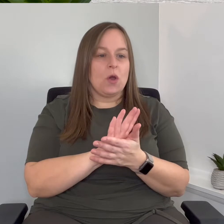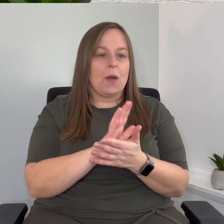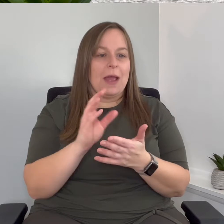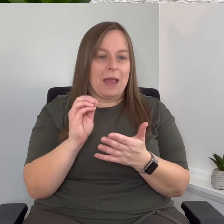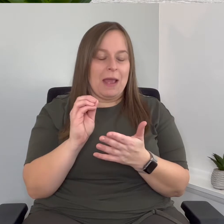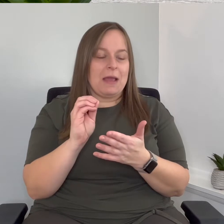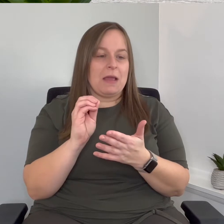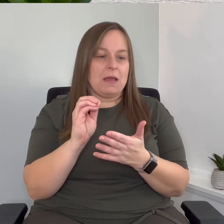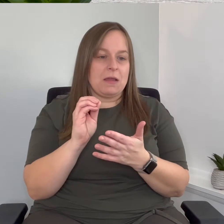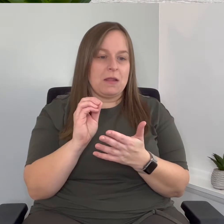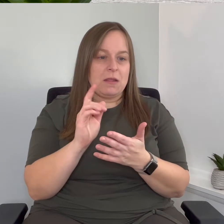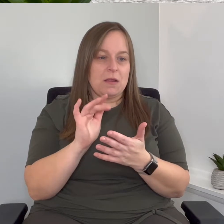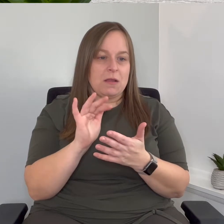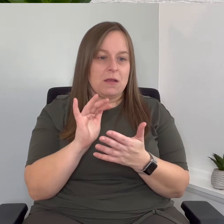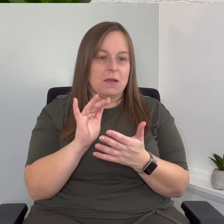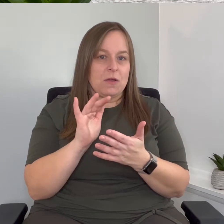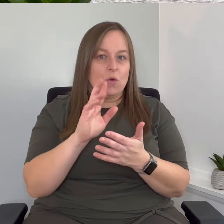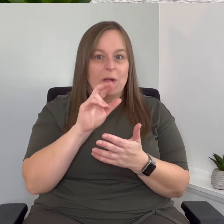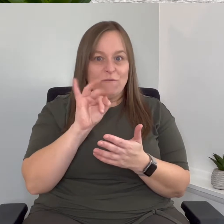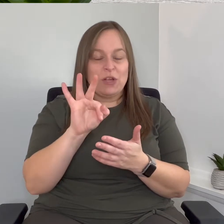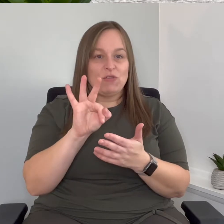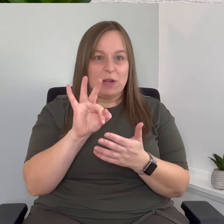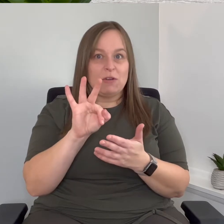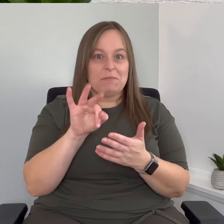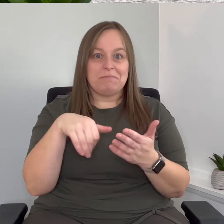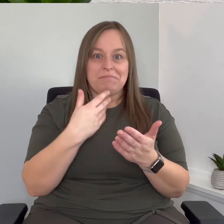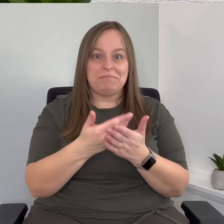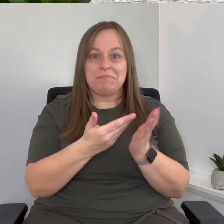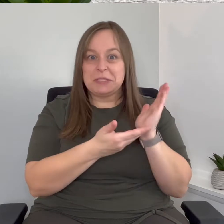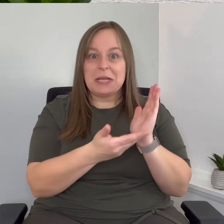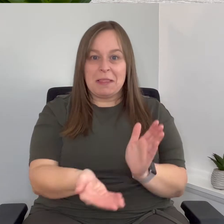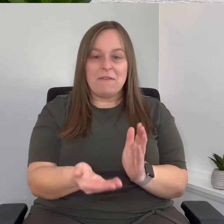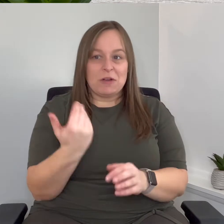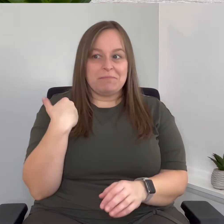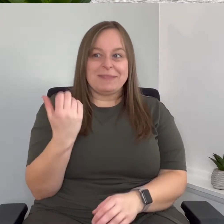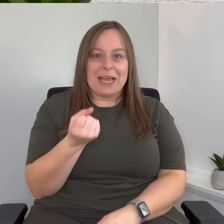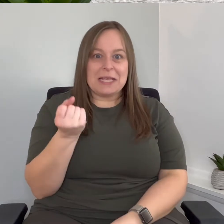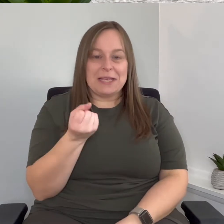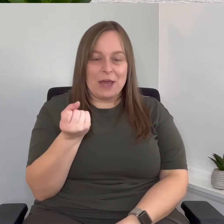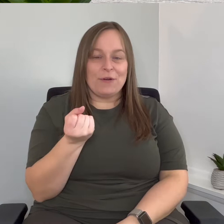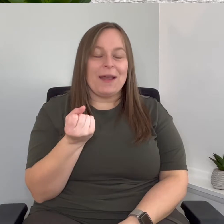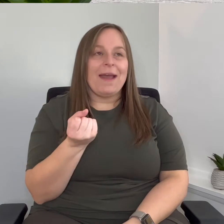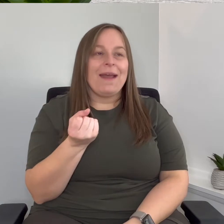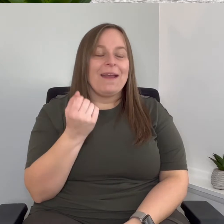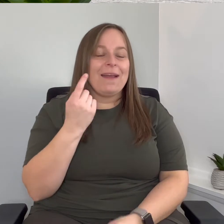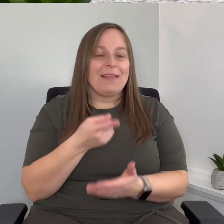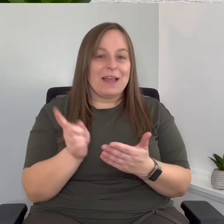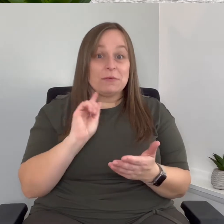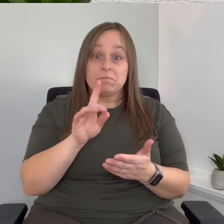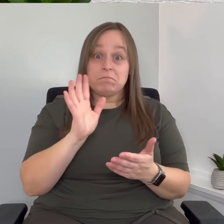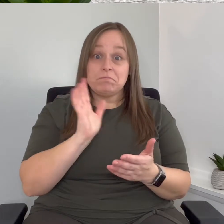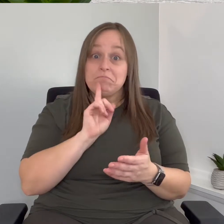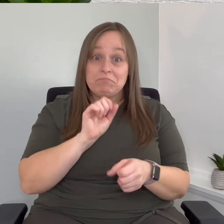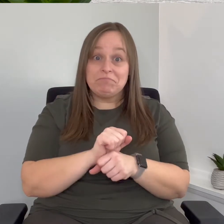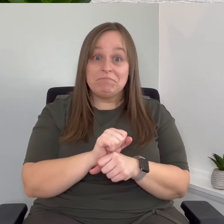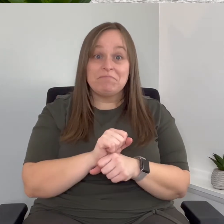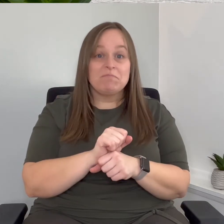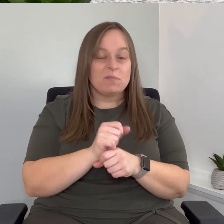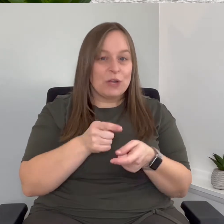the refrigerator was to be delivered on Saturday and it was of course right during